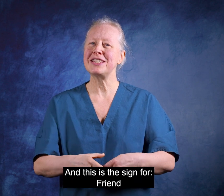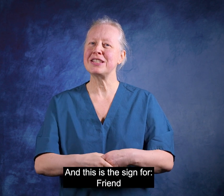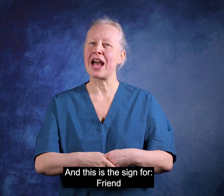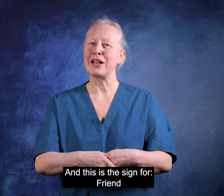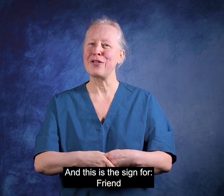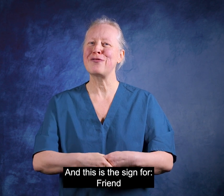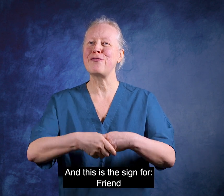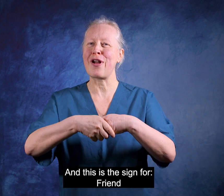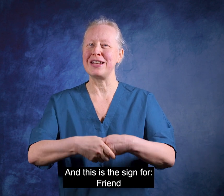is the sign for Friend.